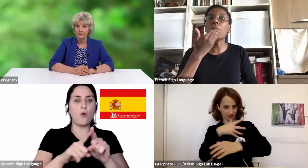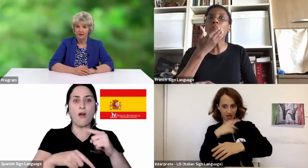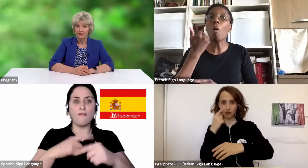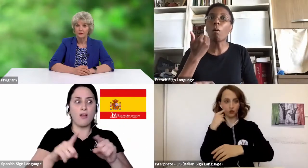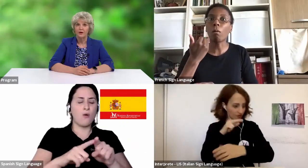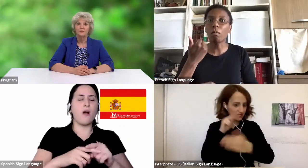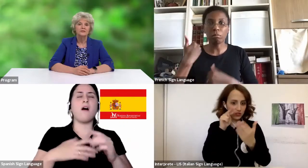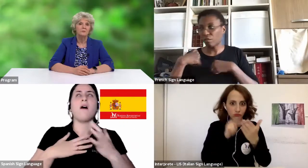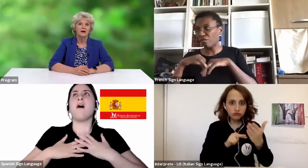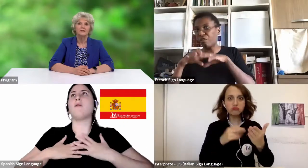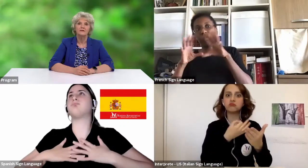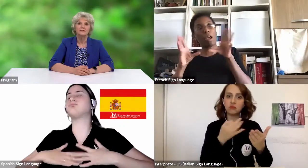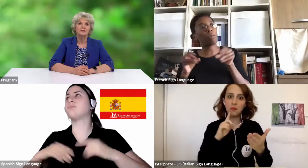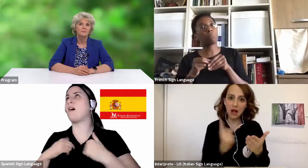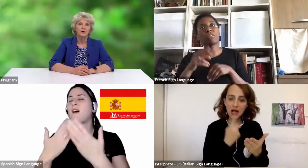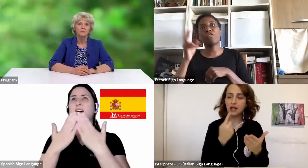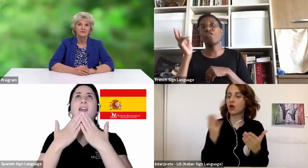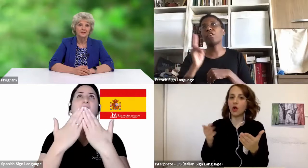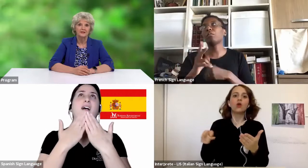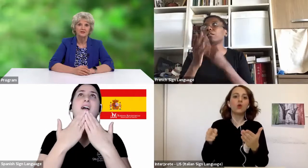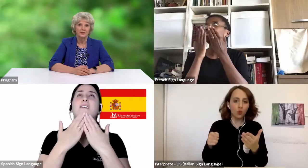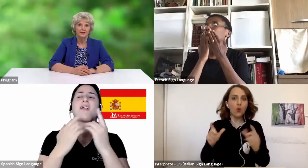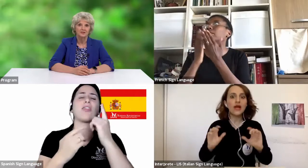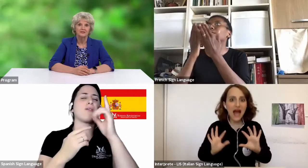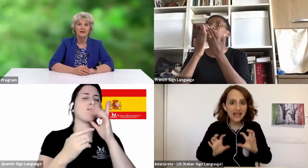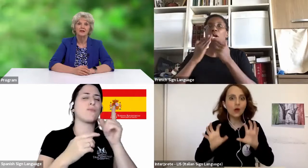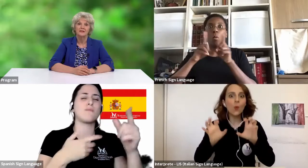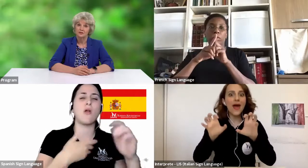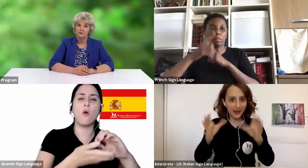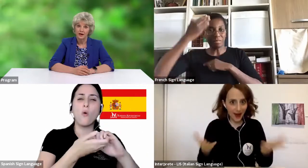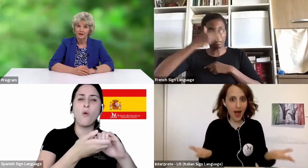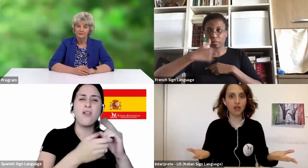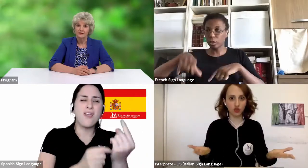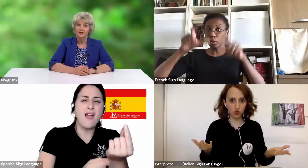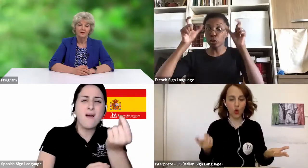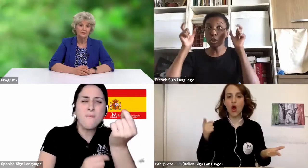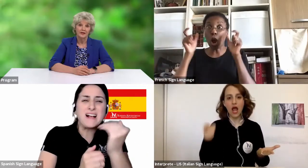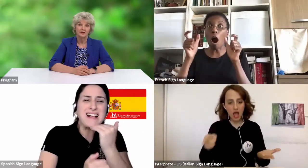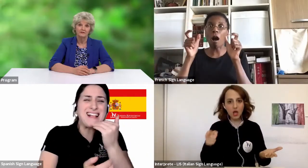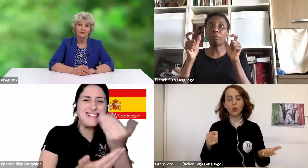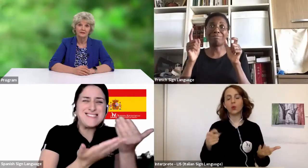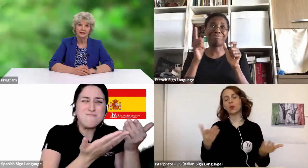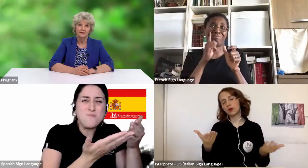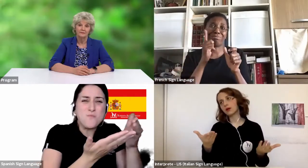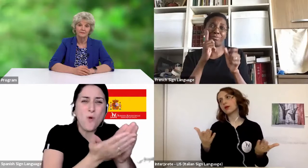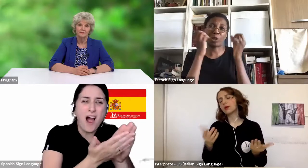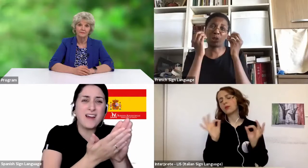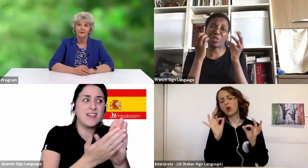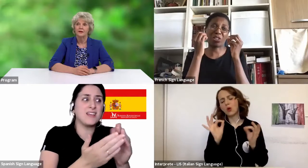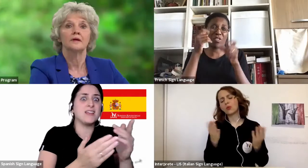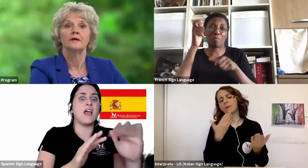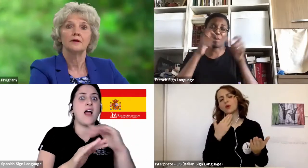my brother-in-law was among the very small percentage of patients that survived after being on a ventilator.